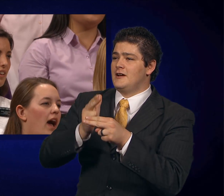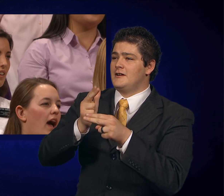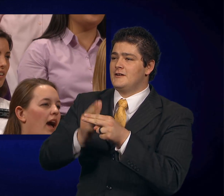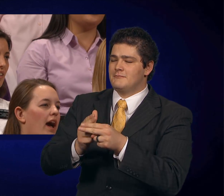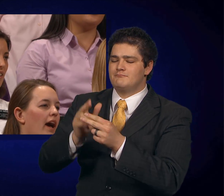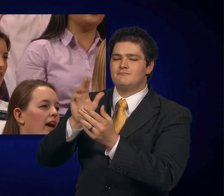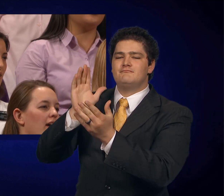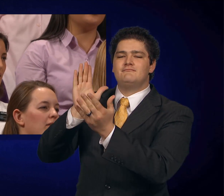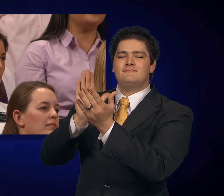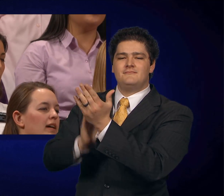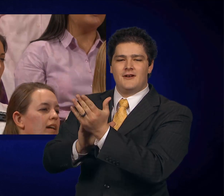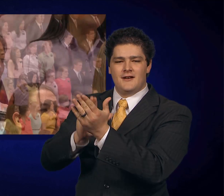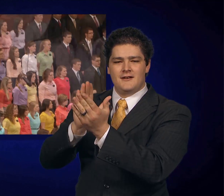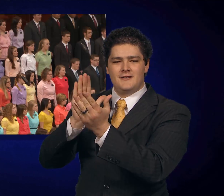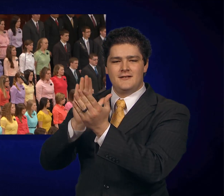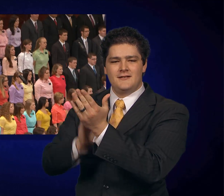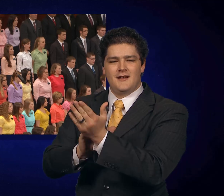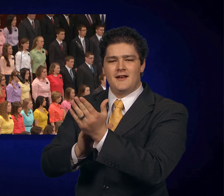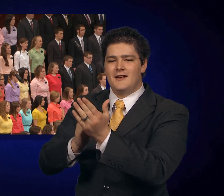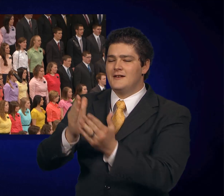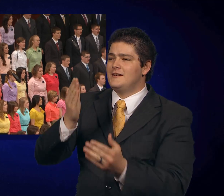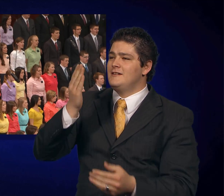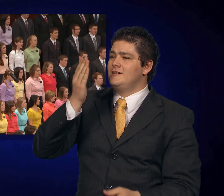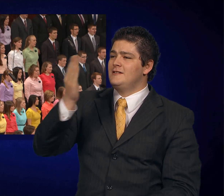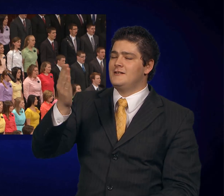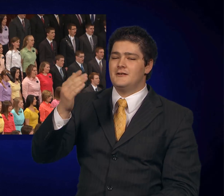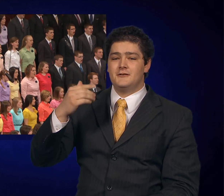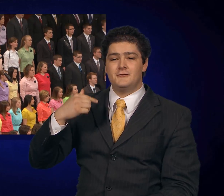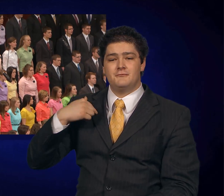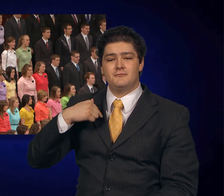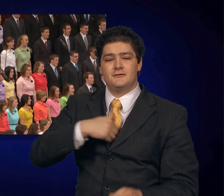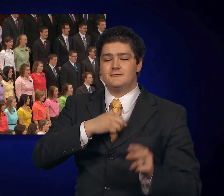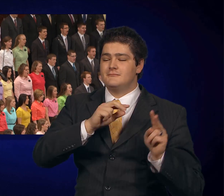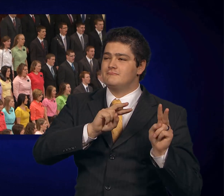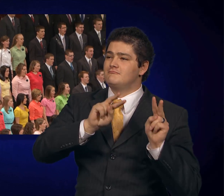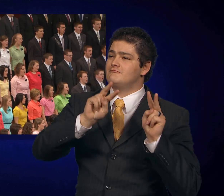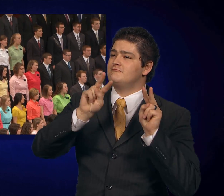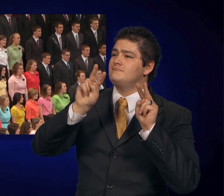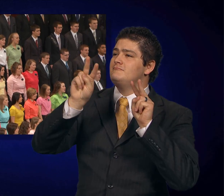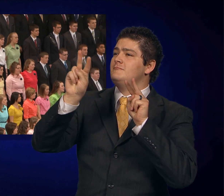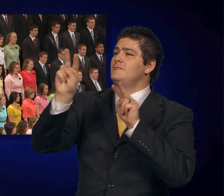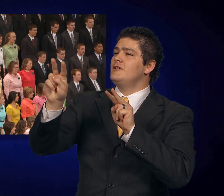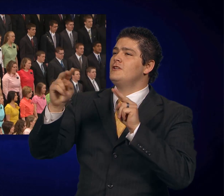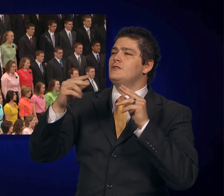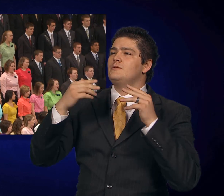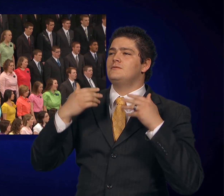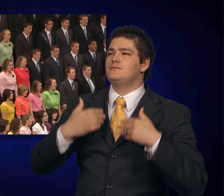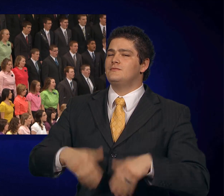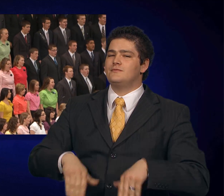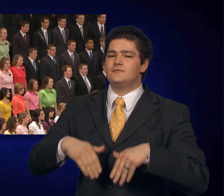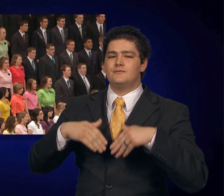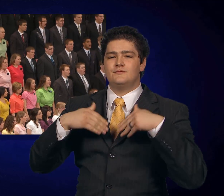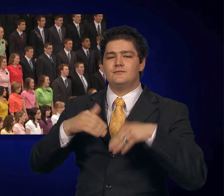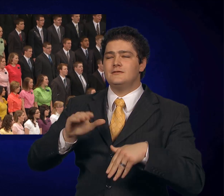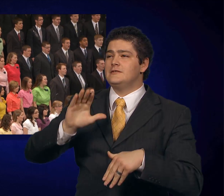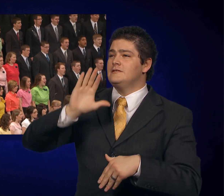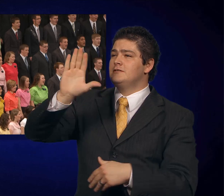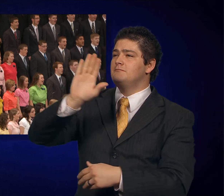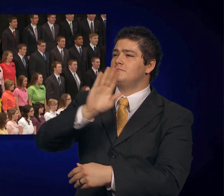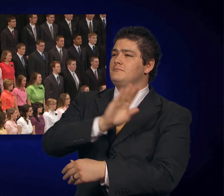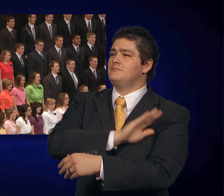name. To him ascribed be honor